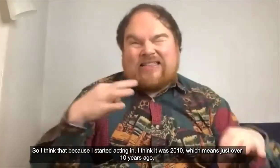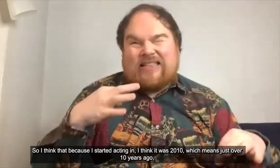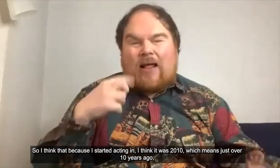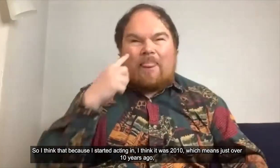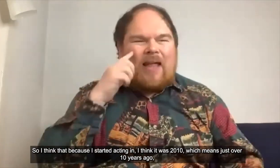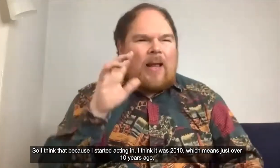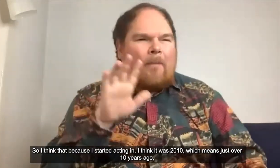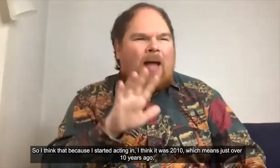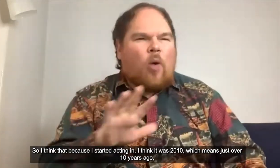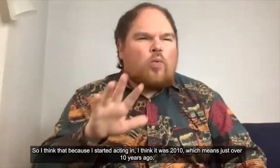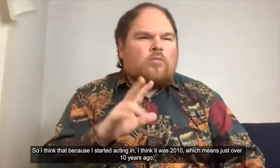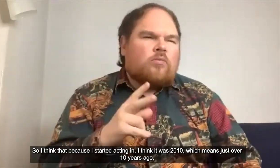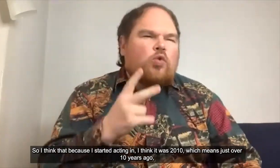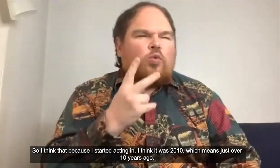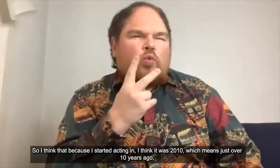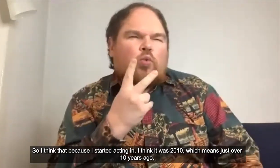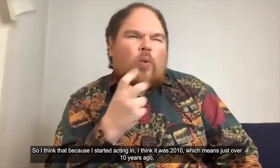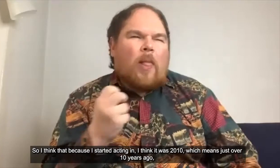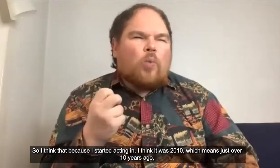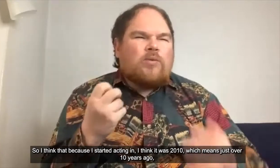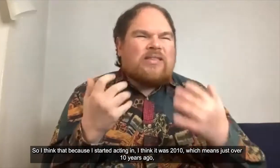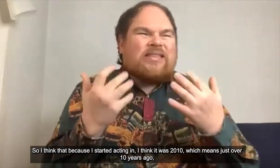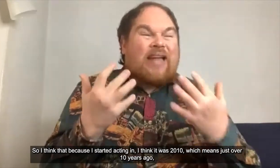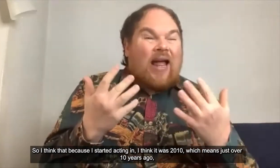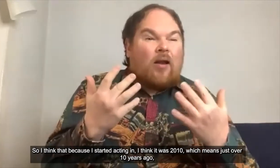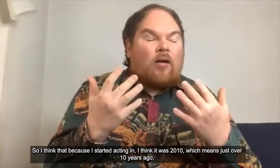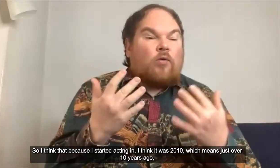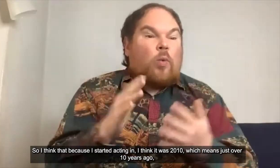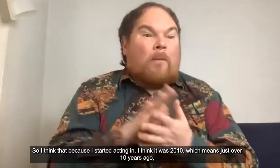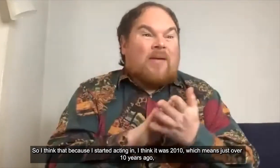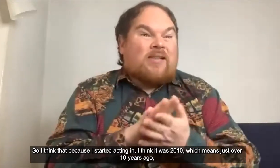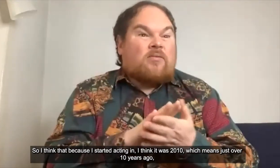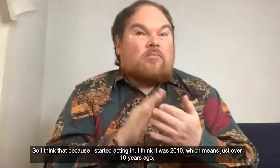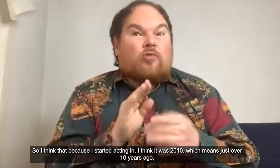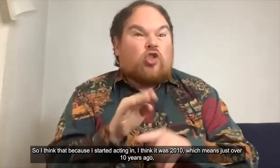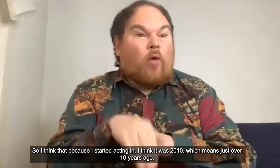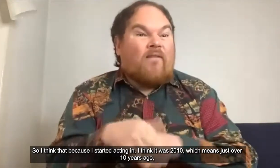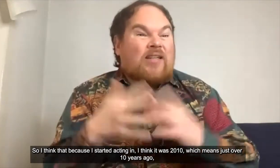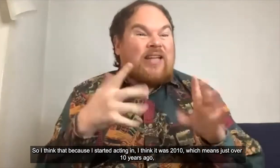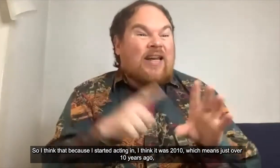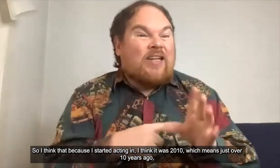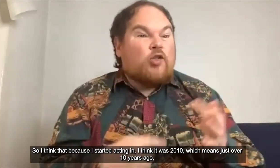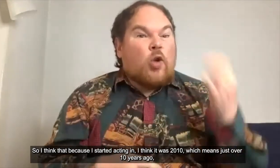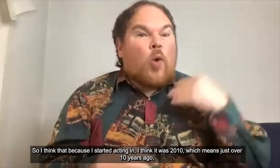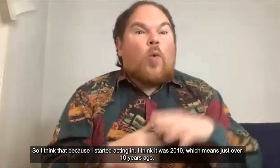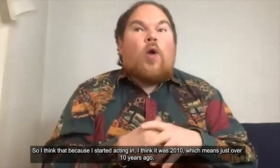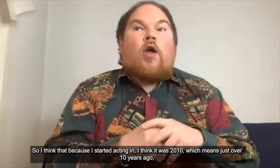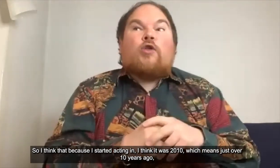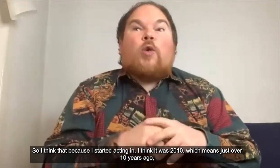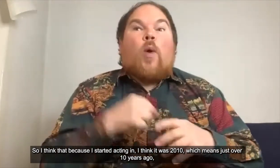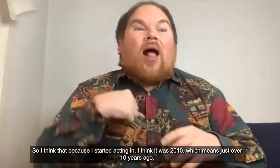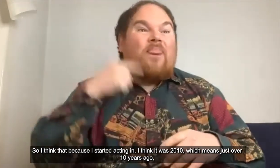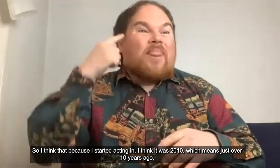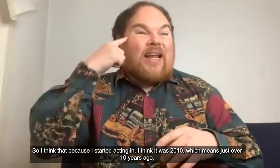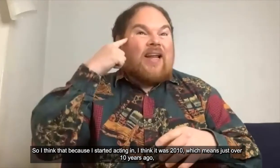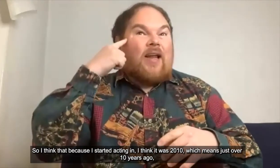because I started acting I would say I think it was about 2010 which means just over 10 years ago oh